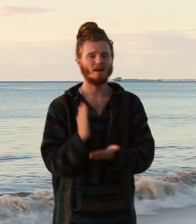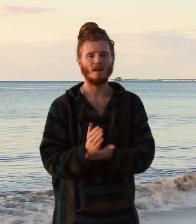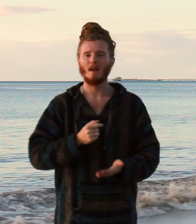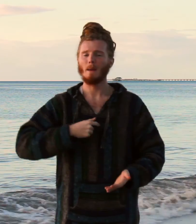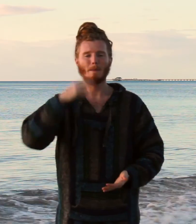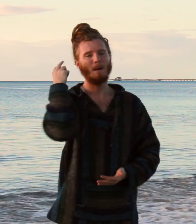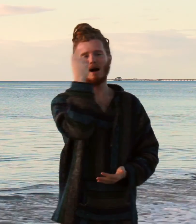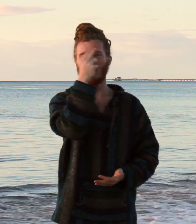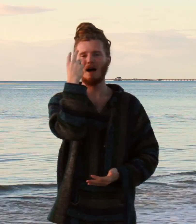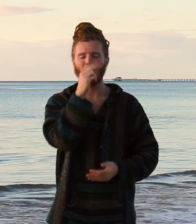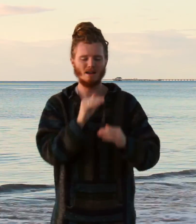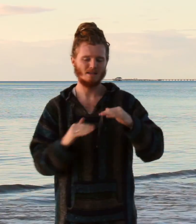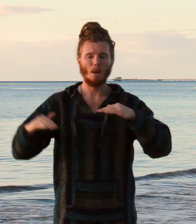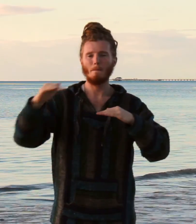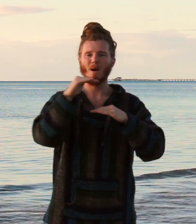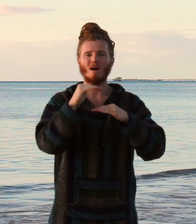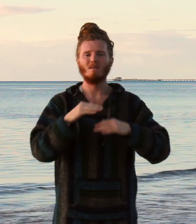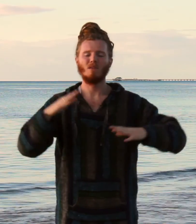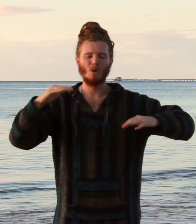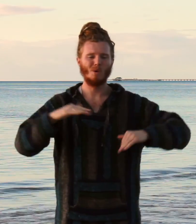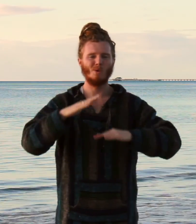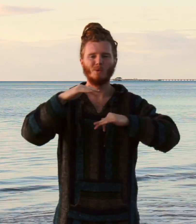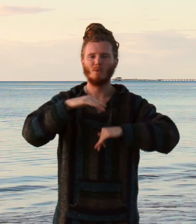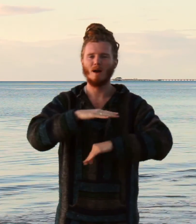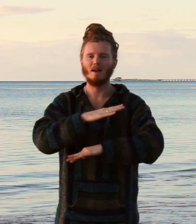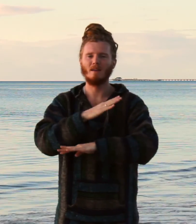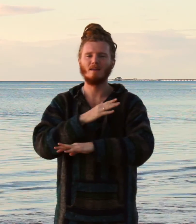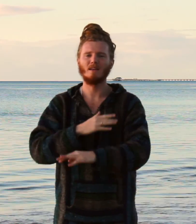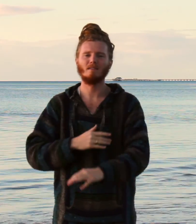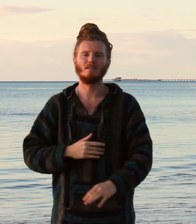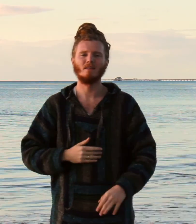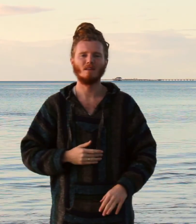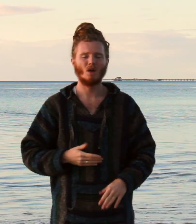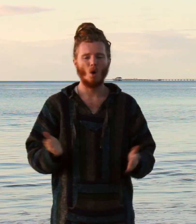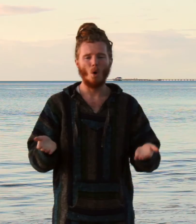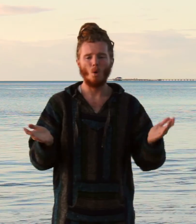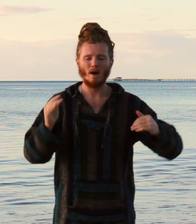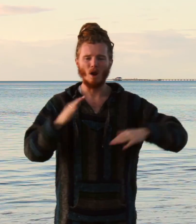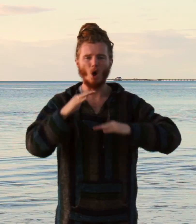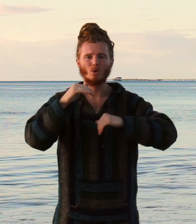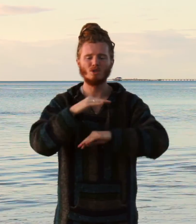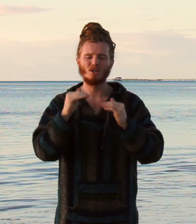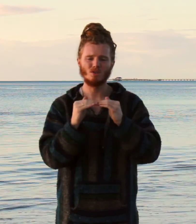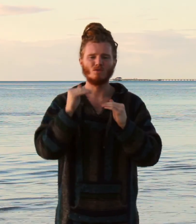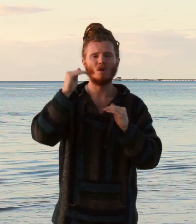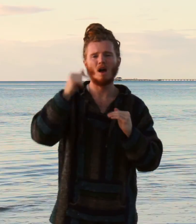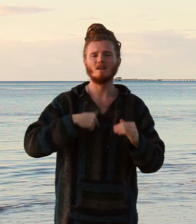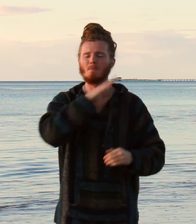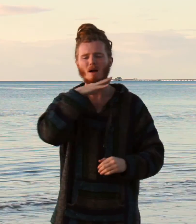And keep my eyes above the waves When oceans rise My